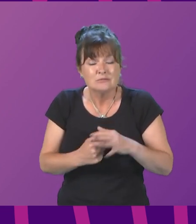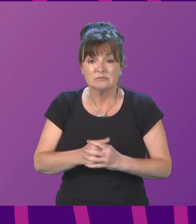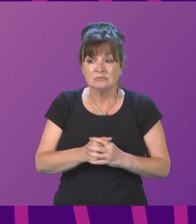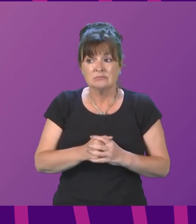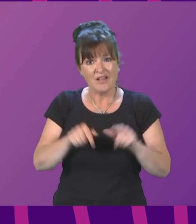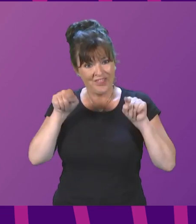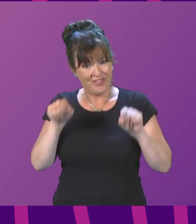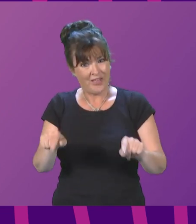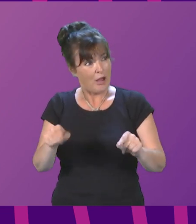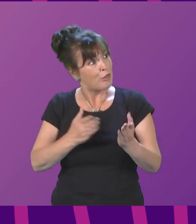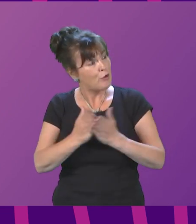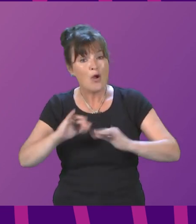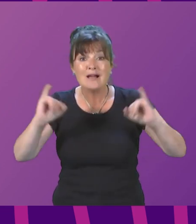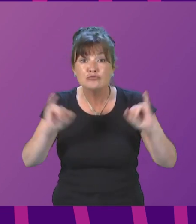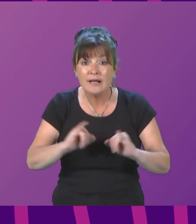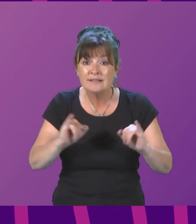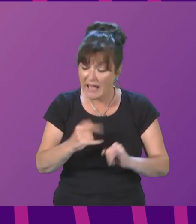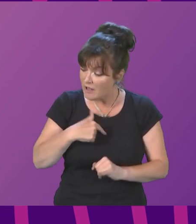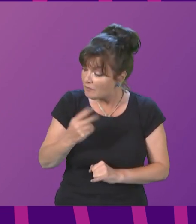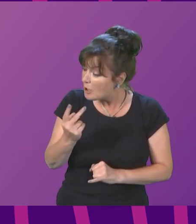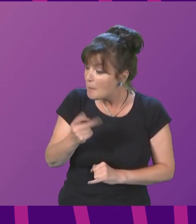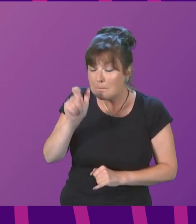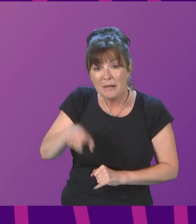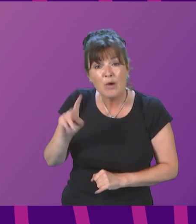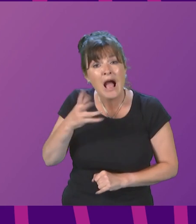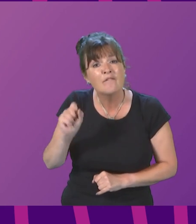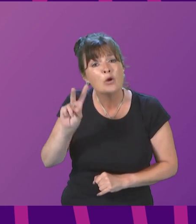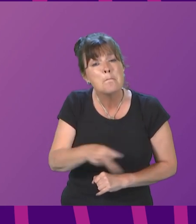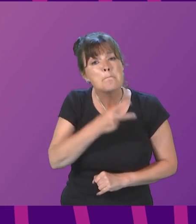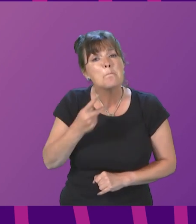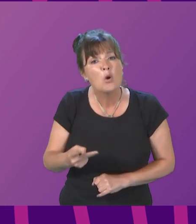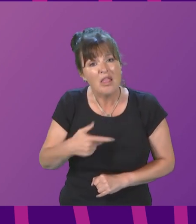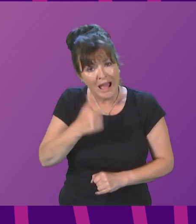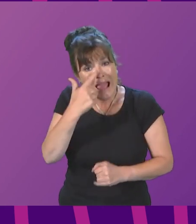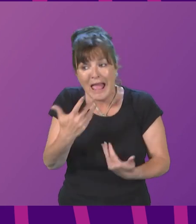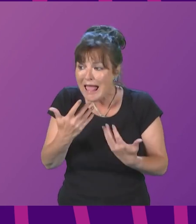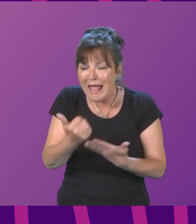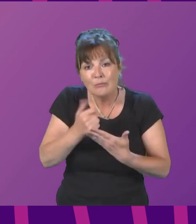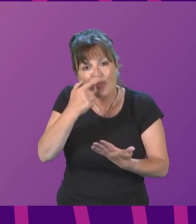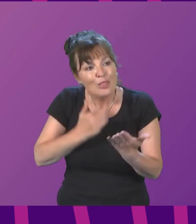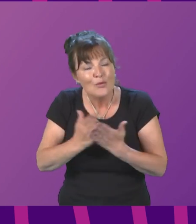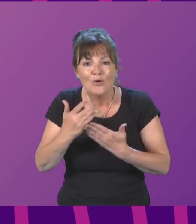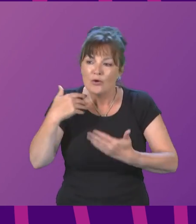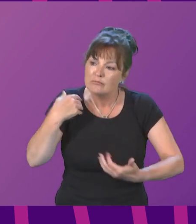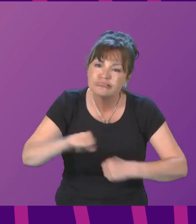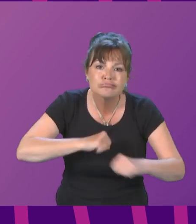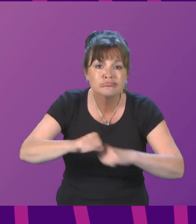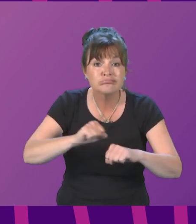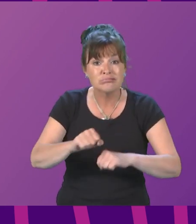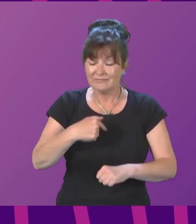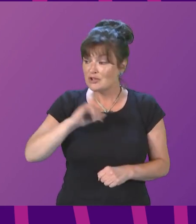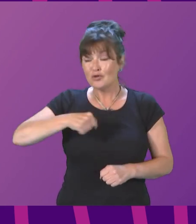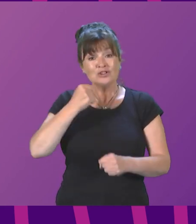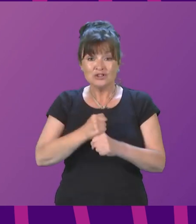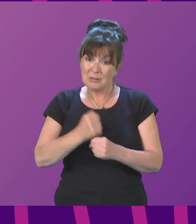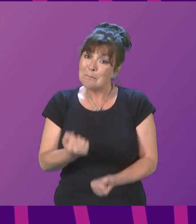the foundations that help people through. The Scottish Government's powers to respond to this crisis are constrained. That is